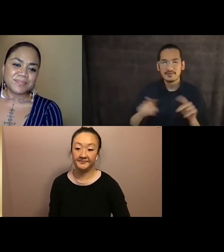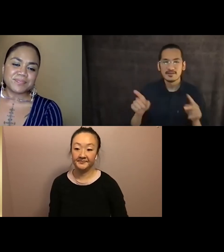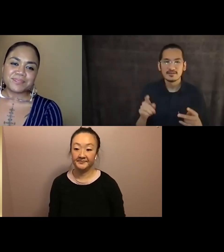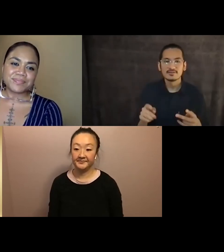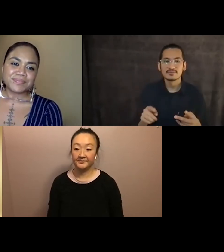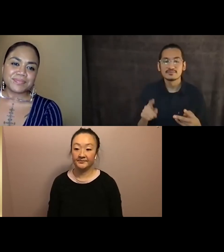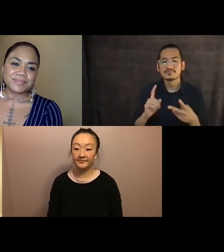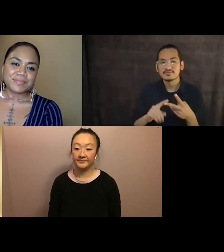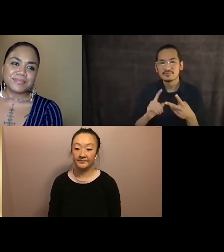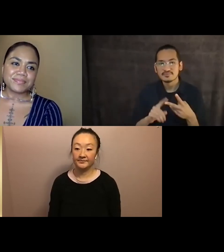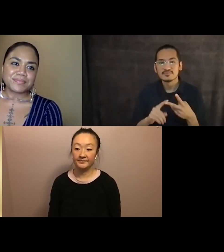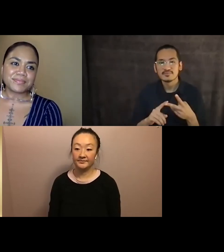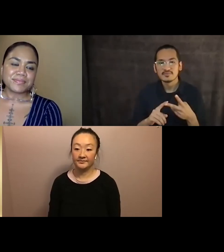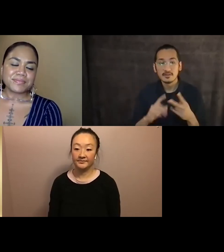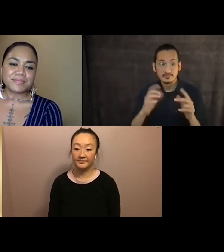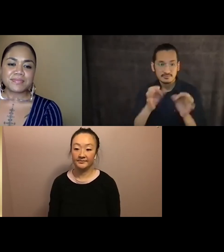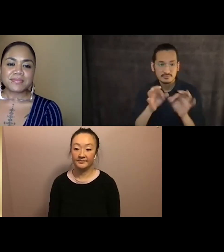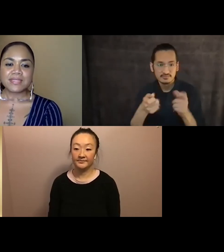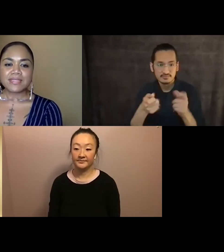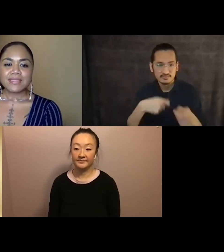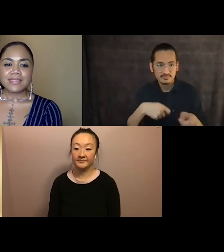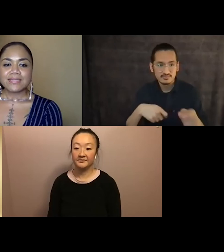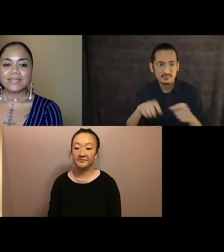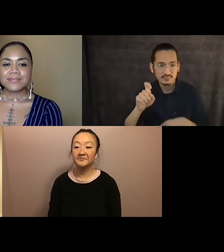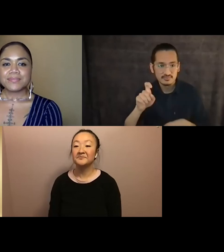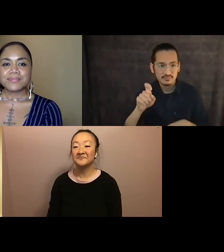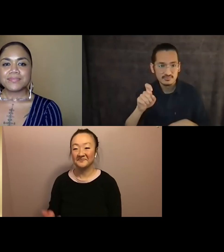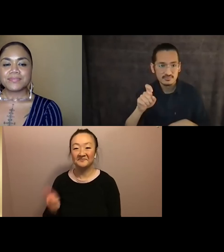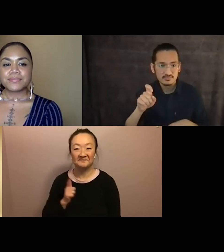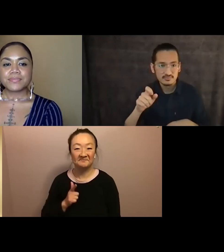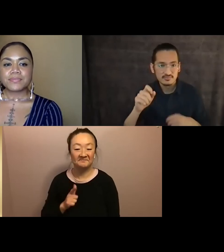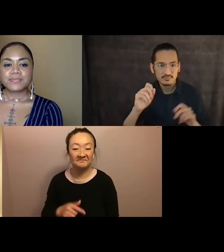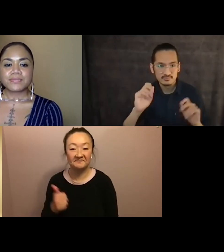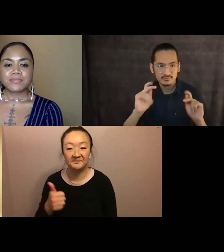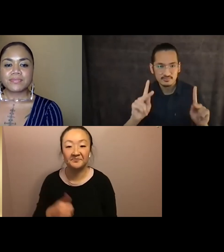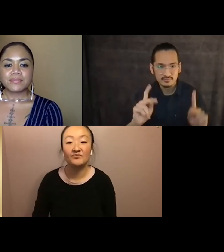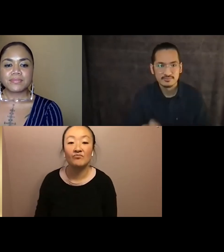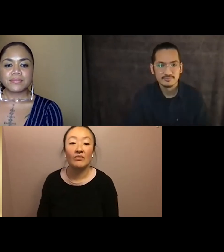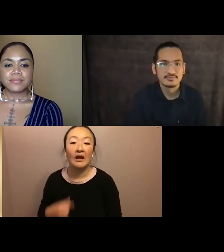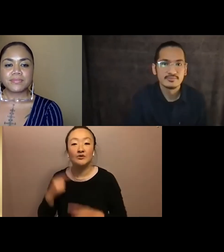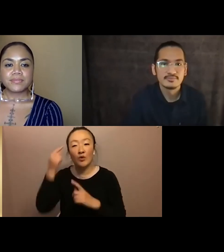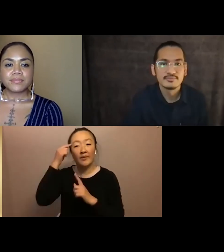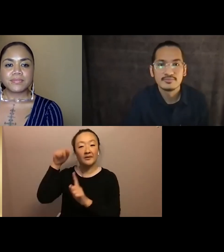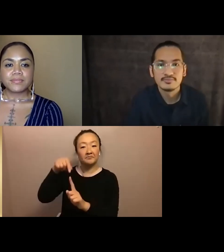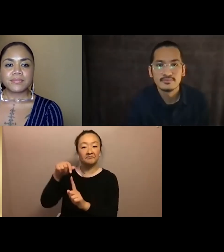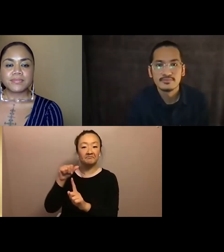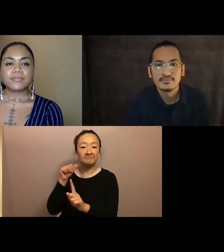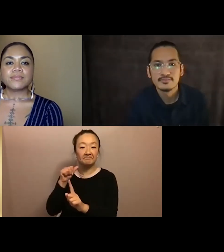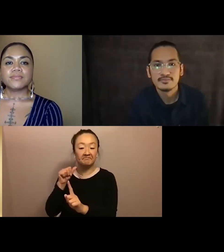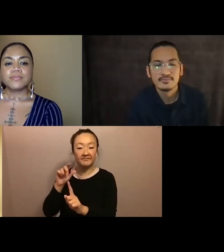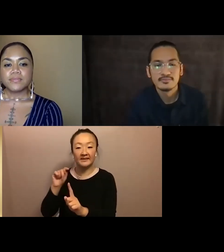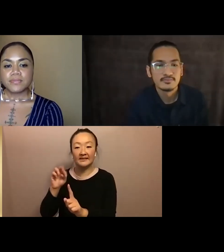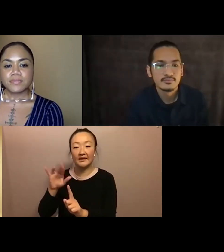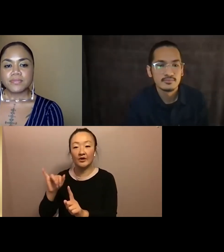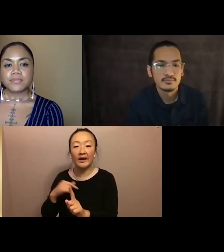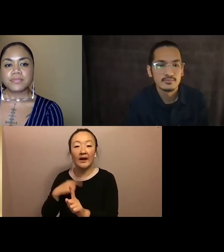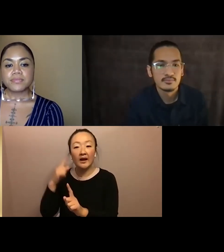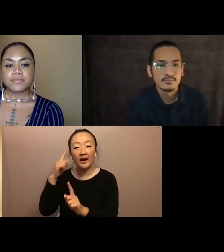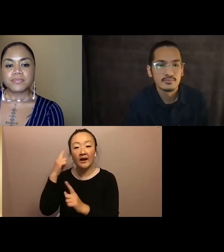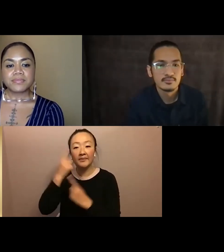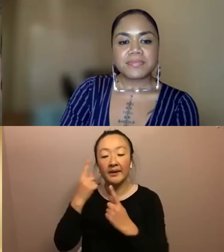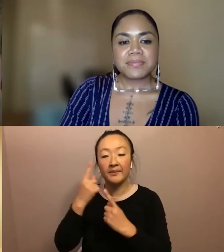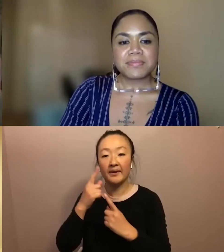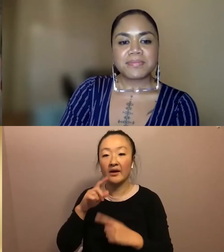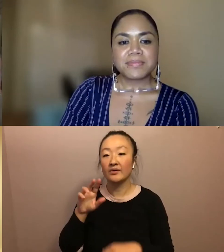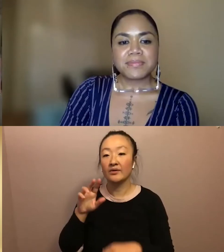days um because i'm thinking a lot more about nuclear testing in the pacific and and